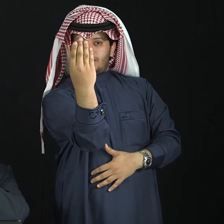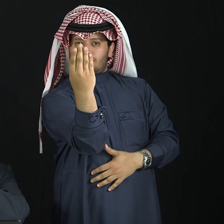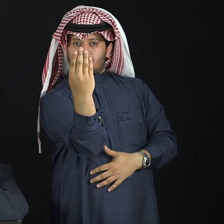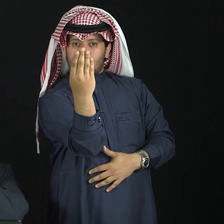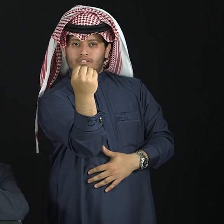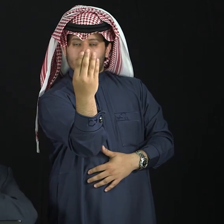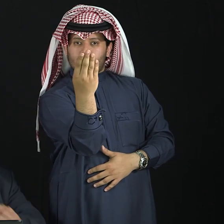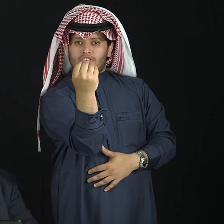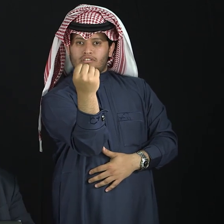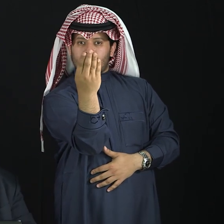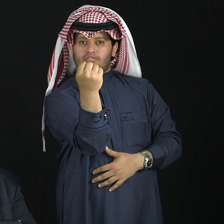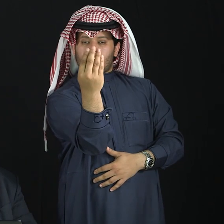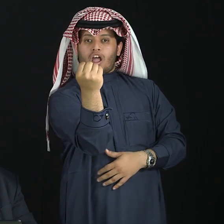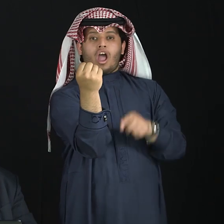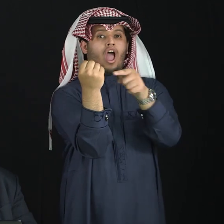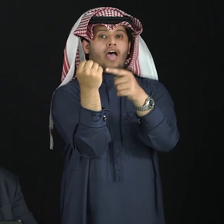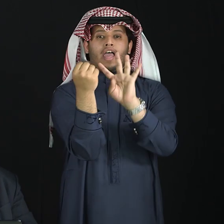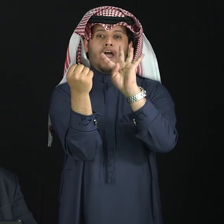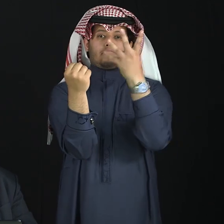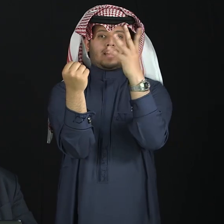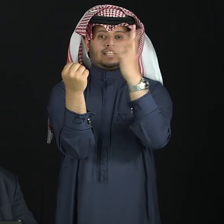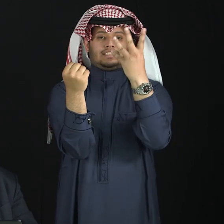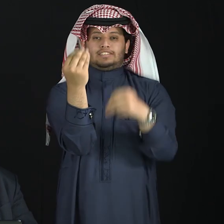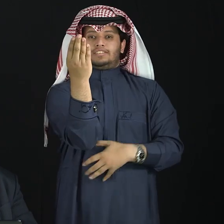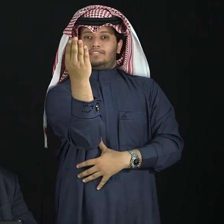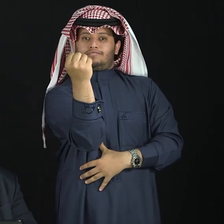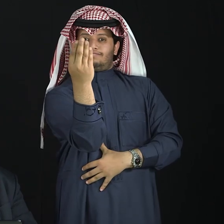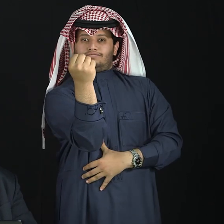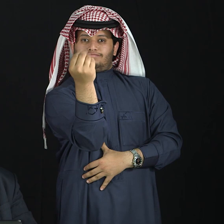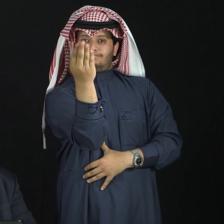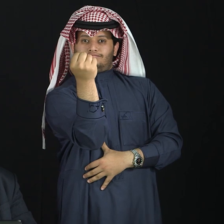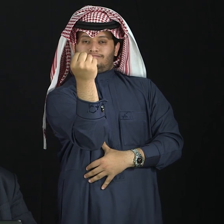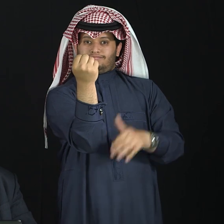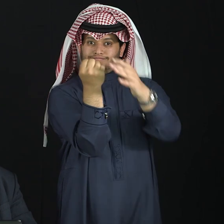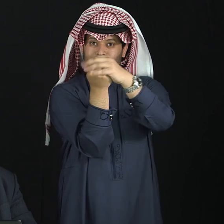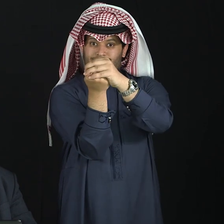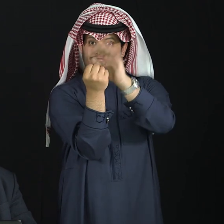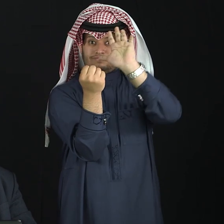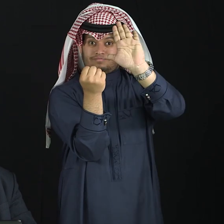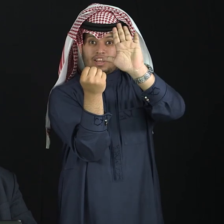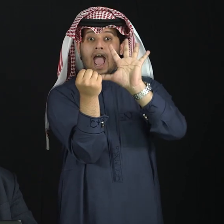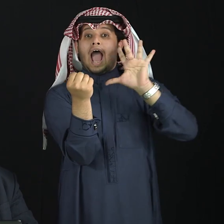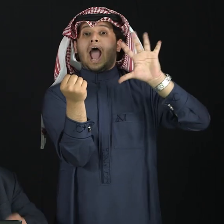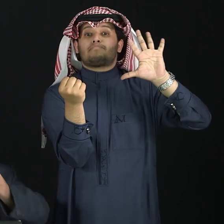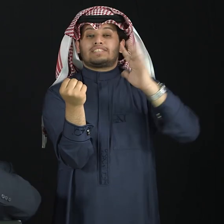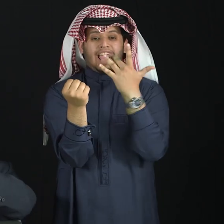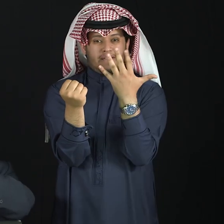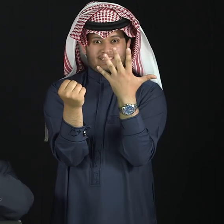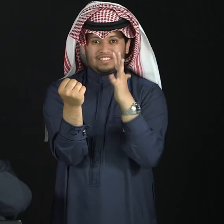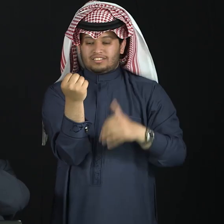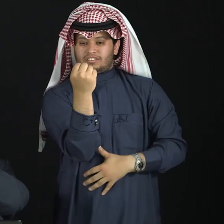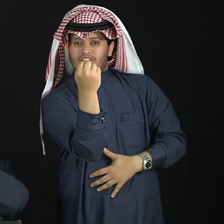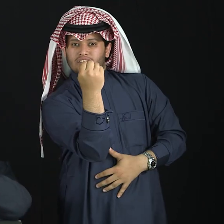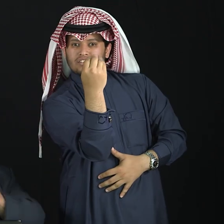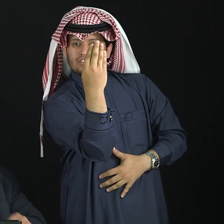that the thumb is hidden. 14. 14. Excellent. 15, you